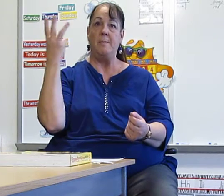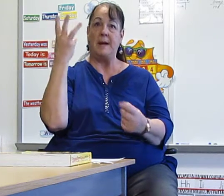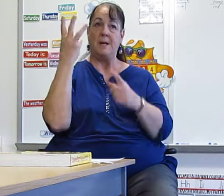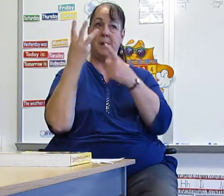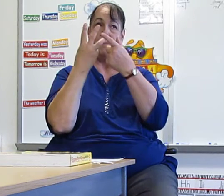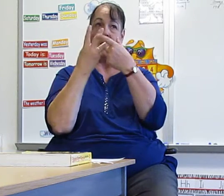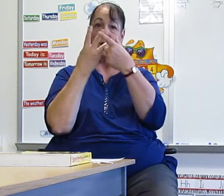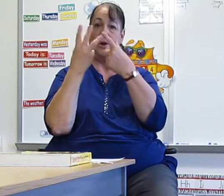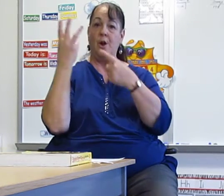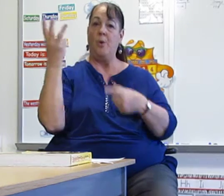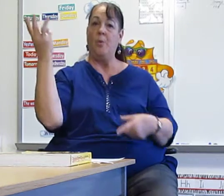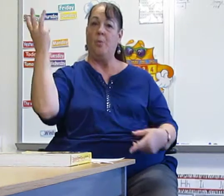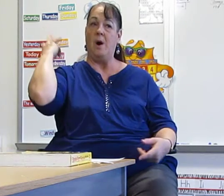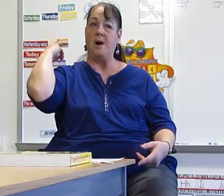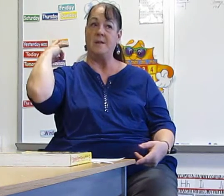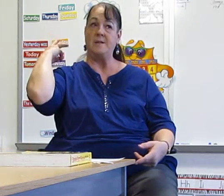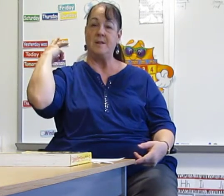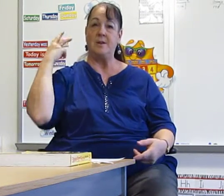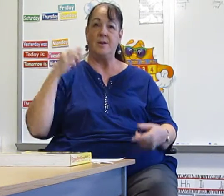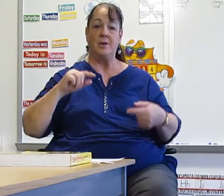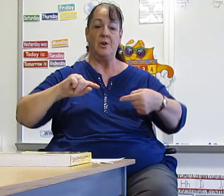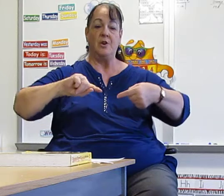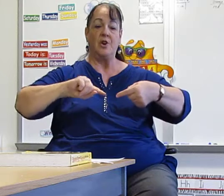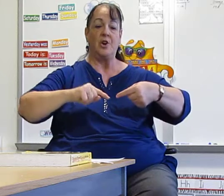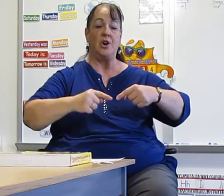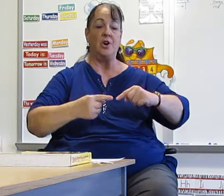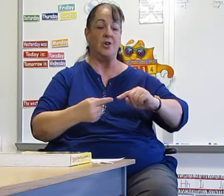make it a W, was hurt.